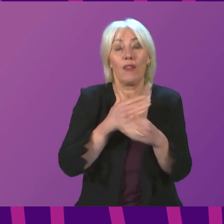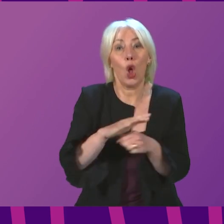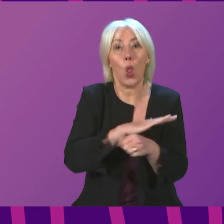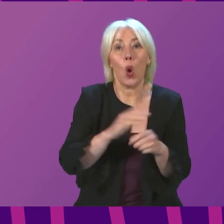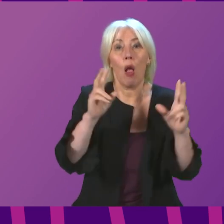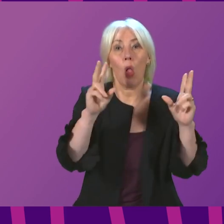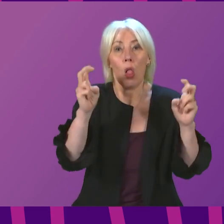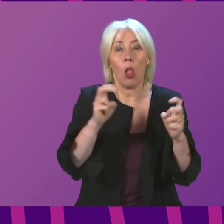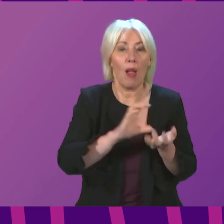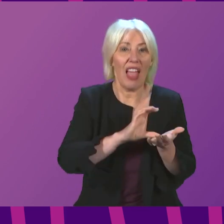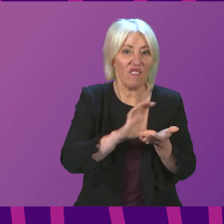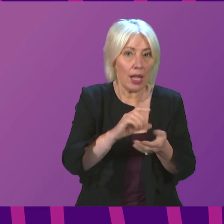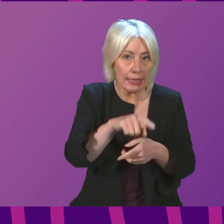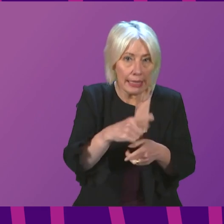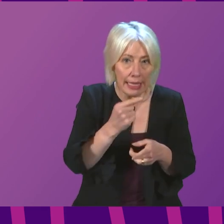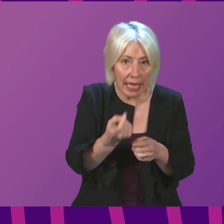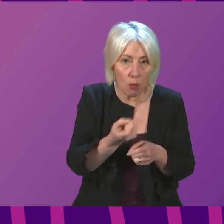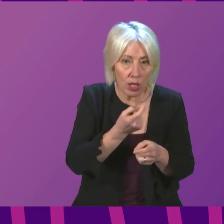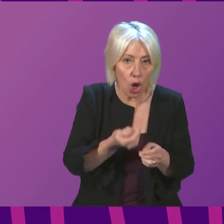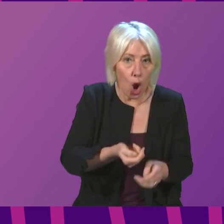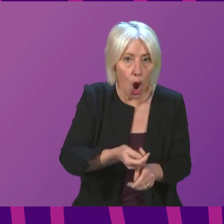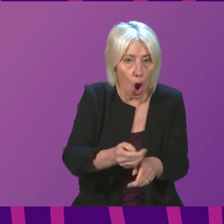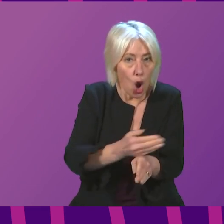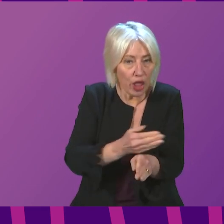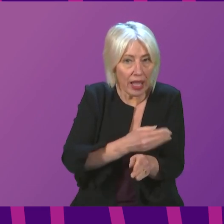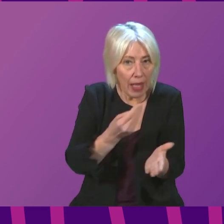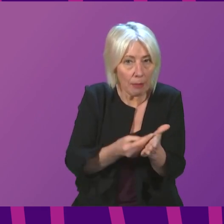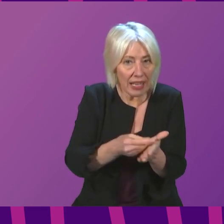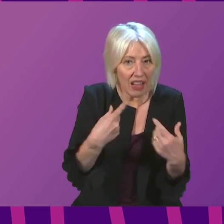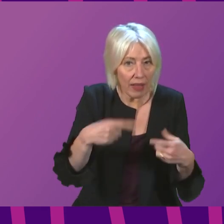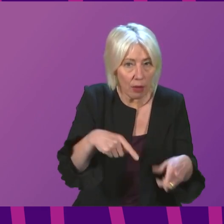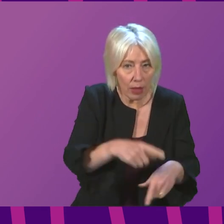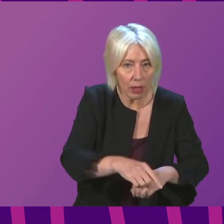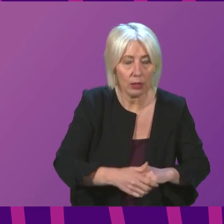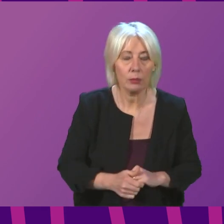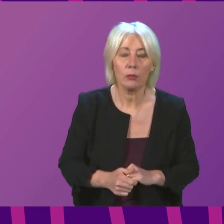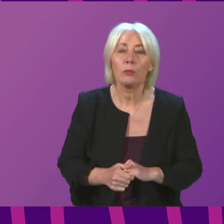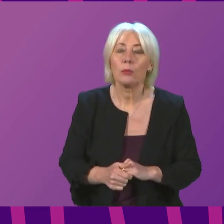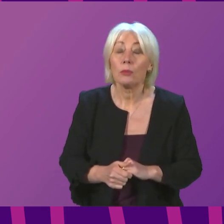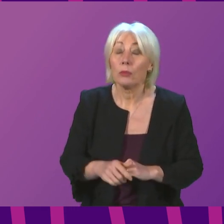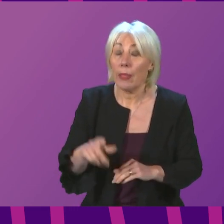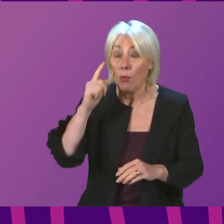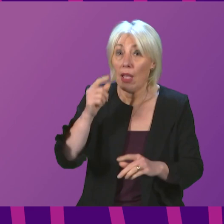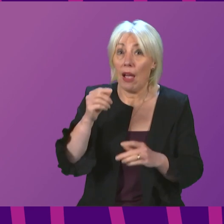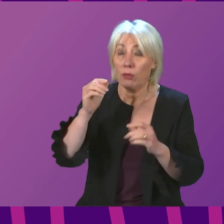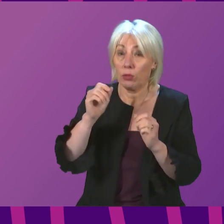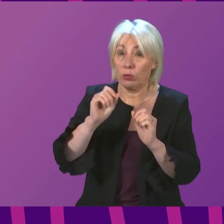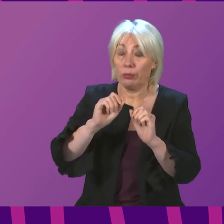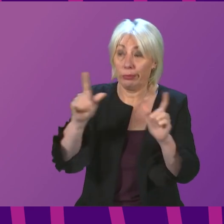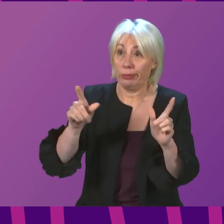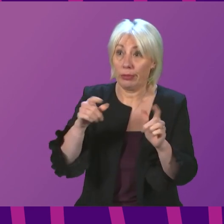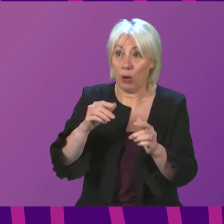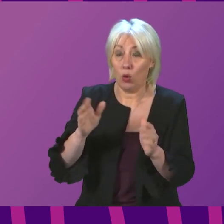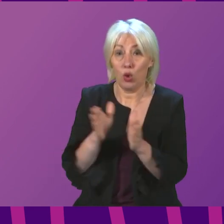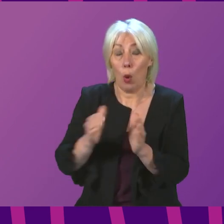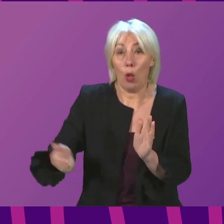Minister. The is really important to highlight the plight of small businesses, particularly those in our high